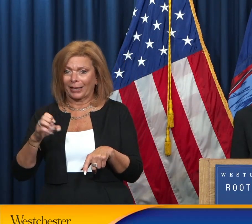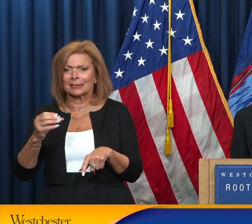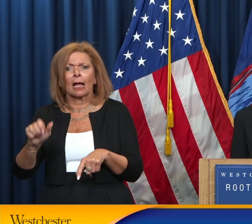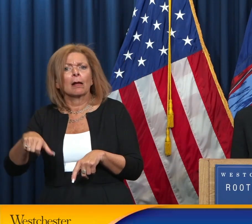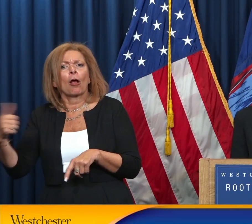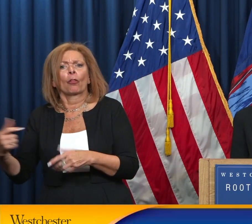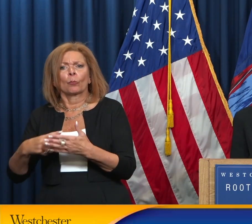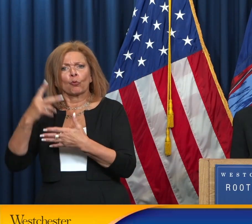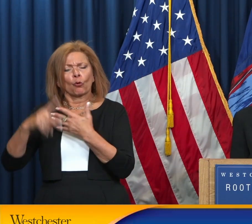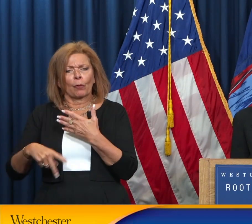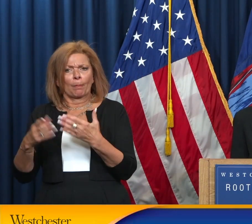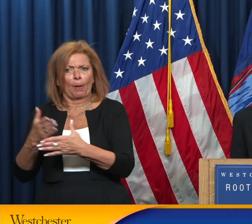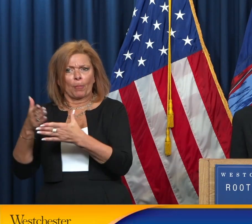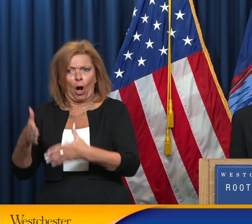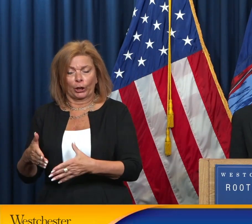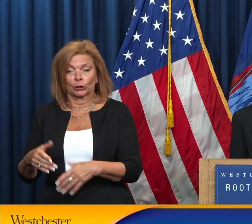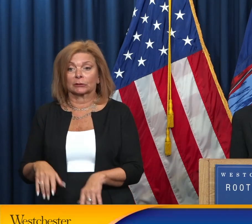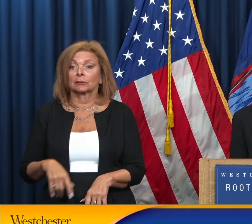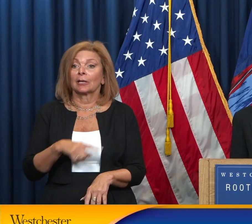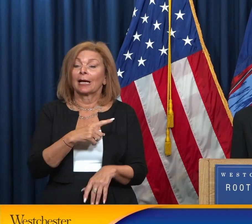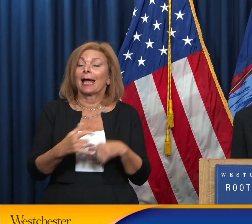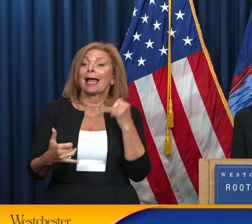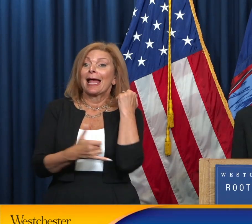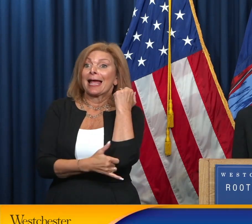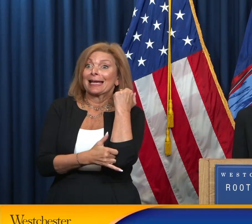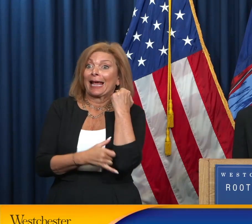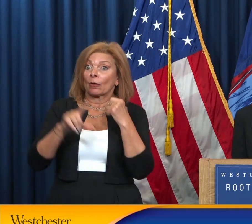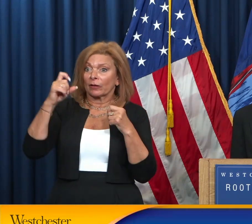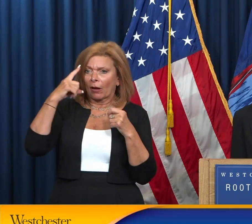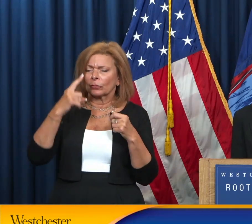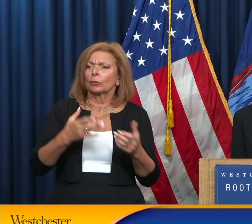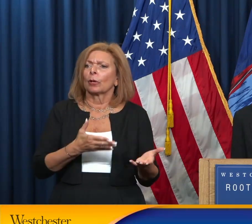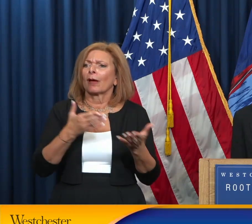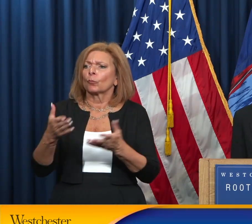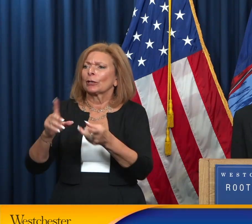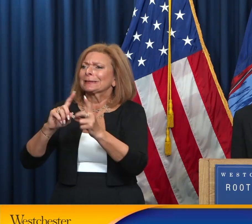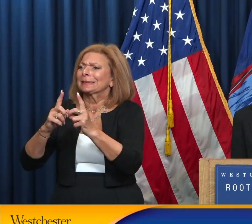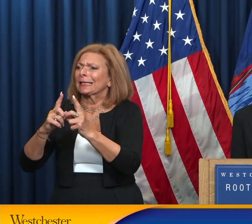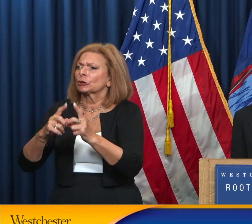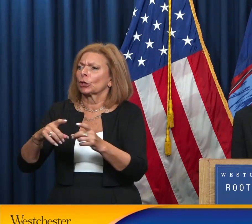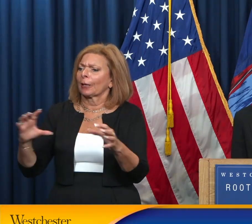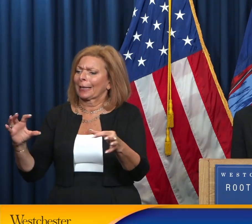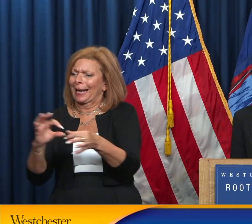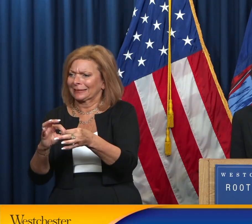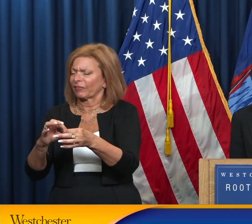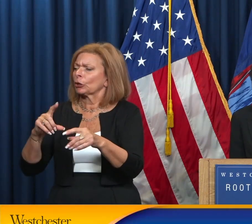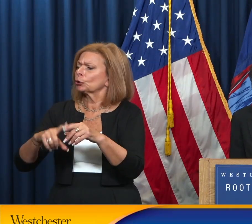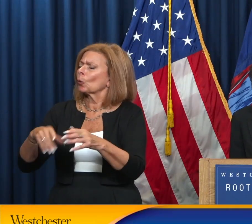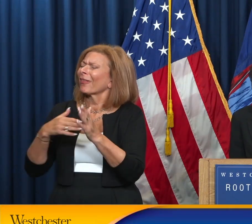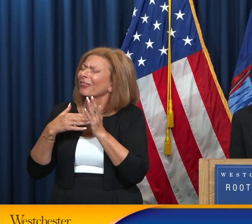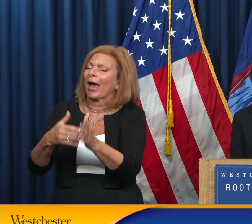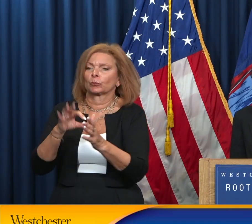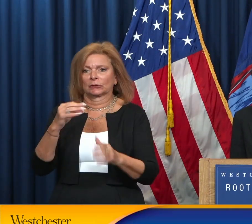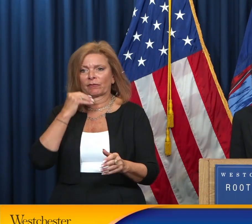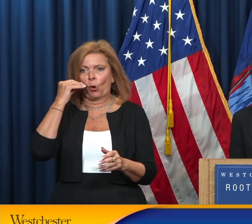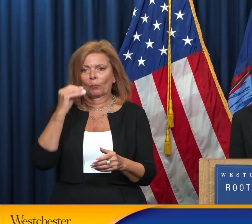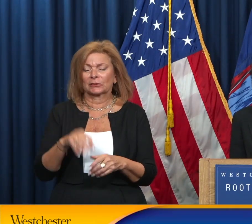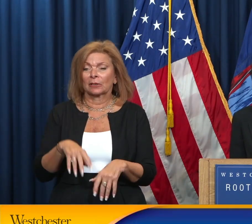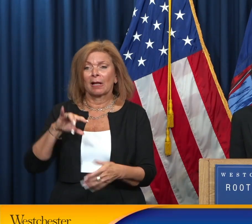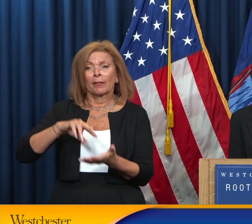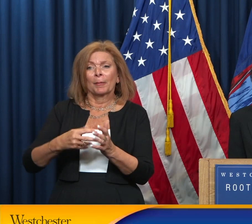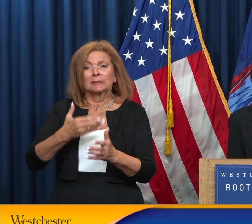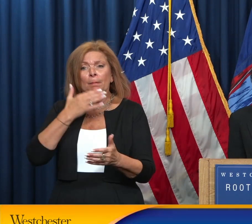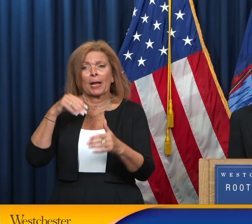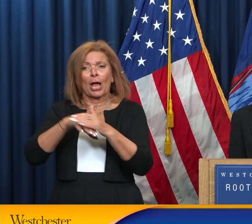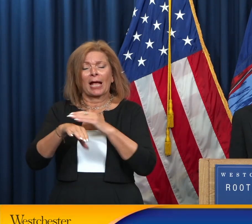the county government has brought digital connectivity to thousands of homes. That investment means better access to